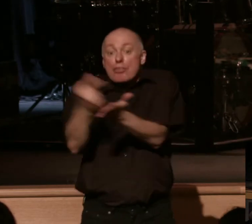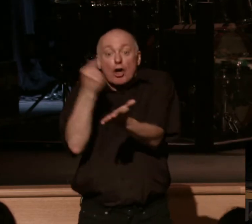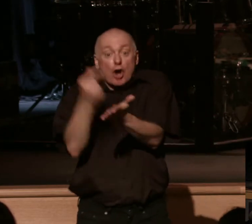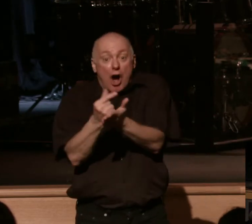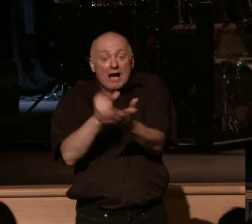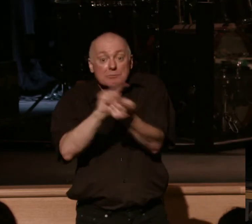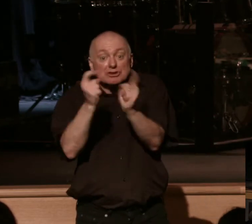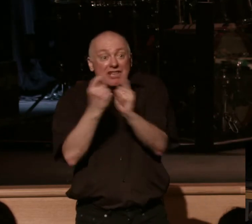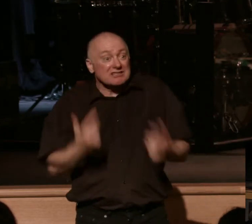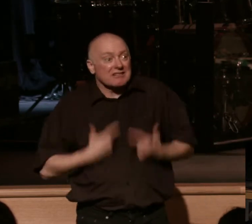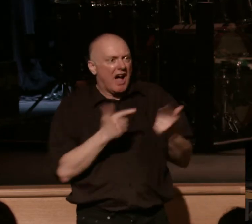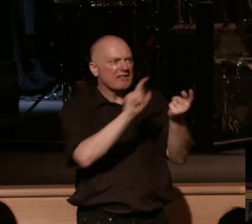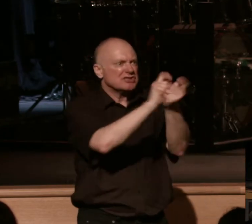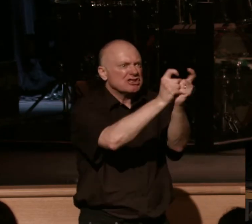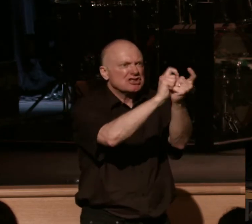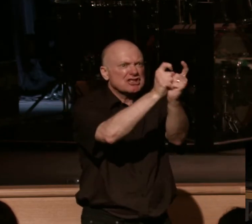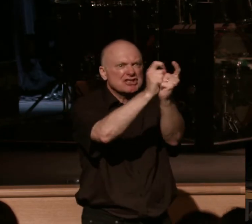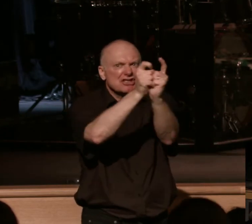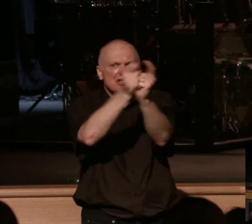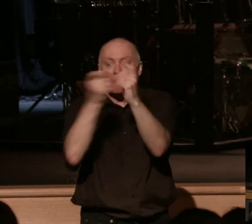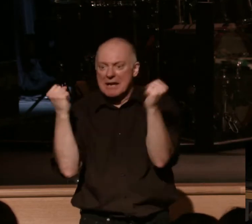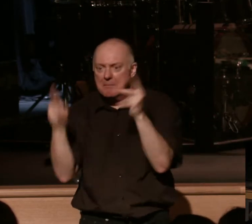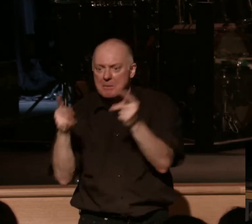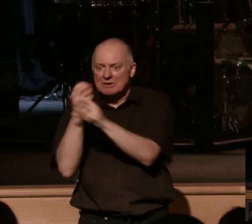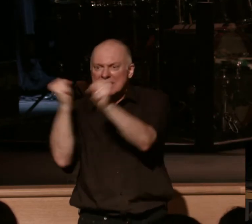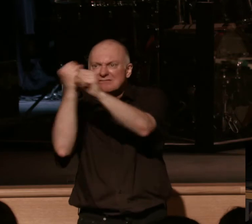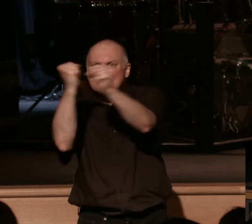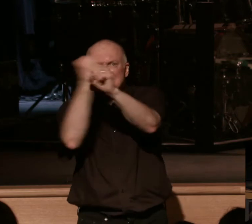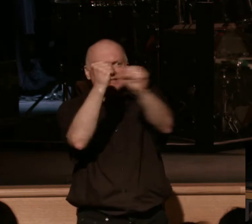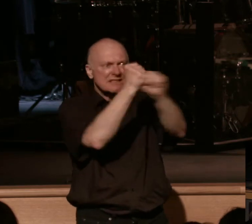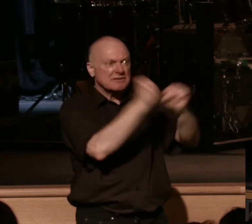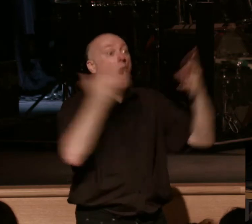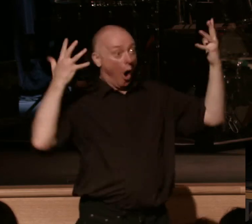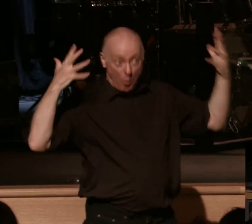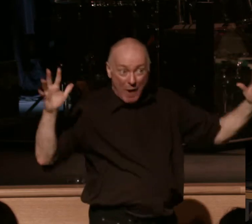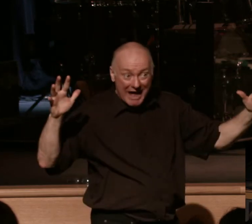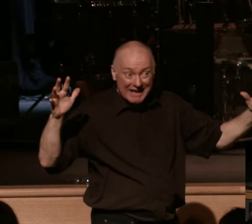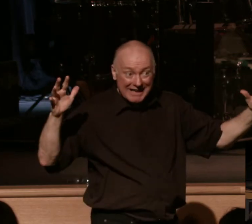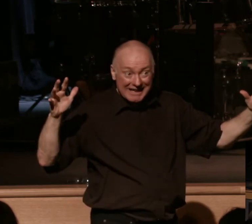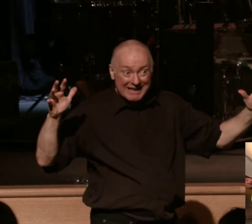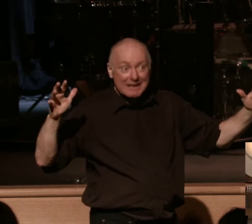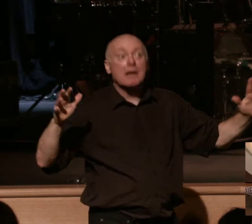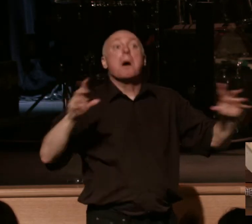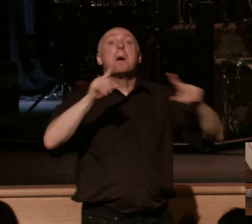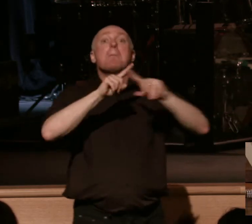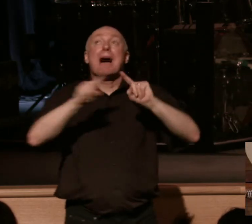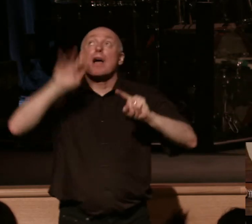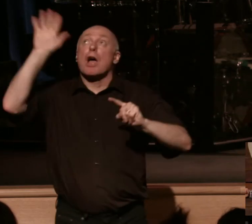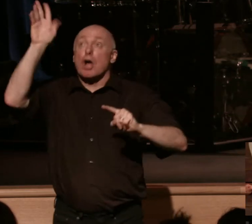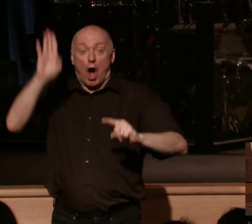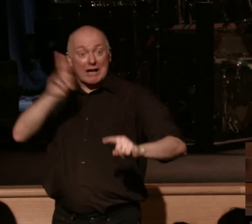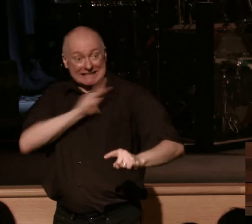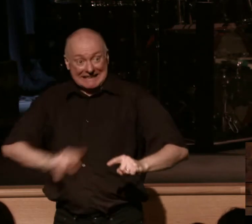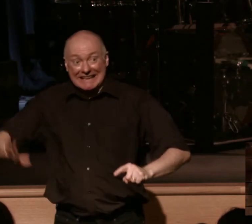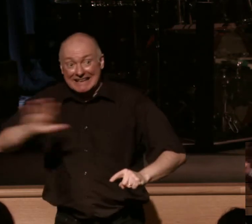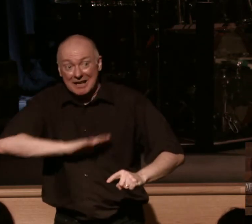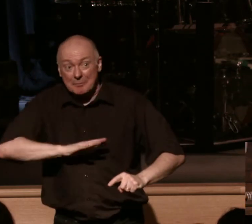changing lives across this globe. That's the already. But the not yet of God's kingdom is he will return